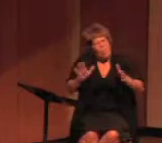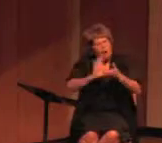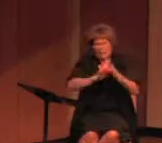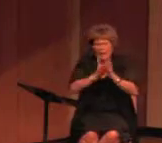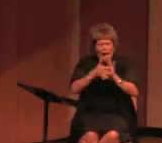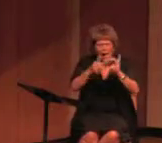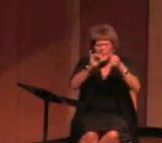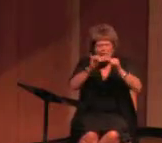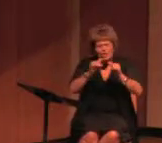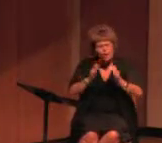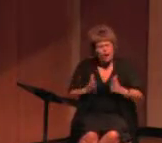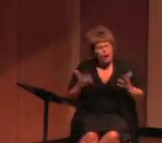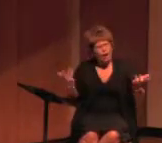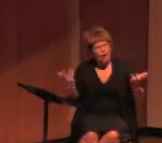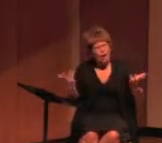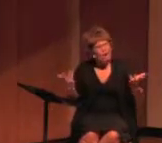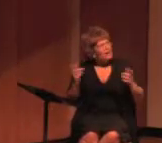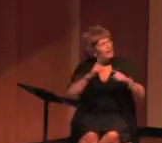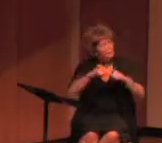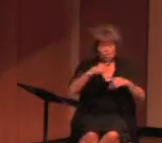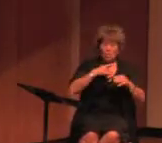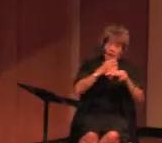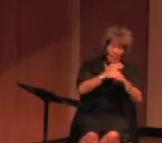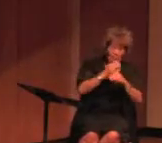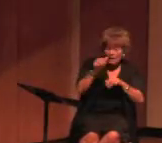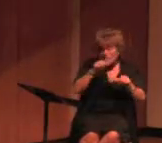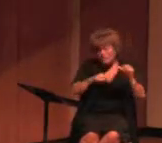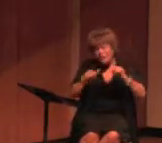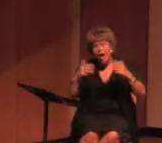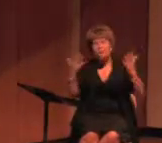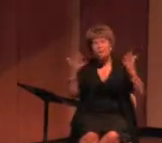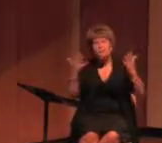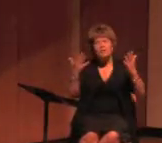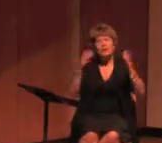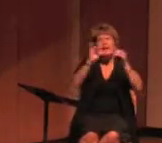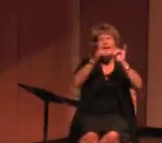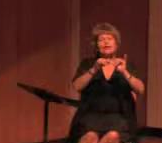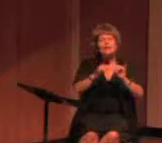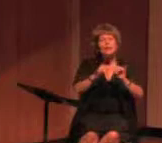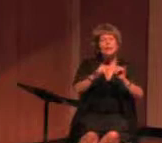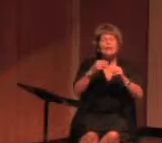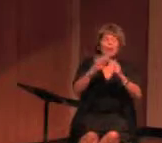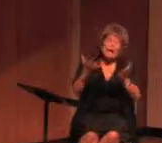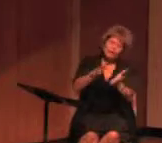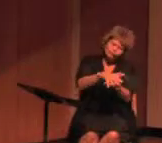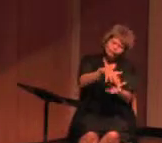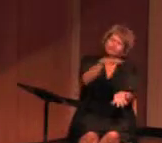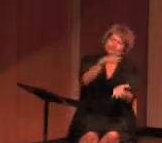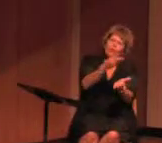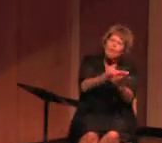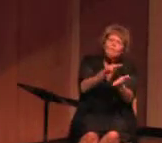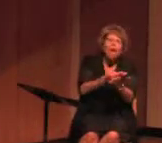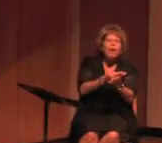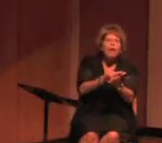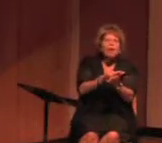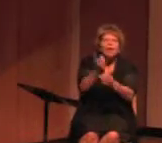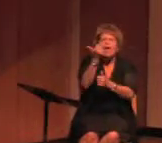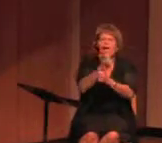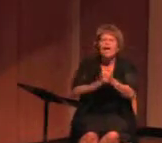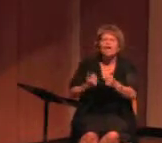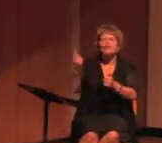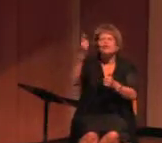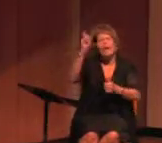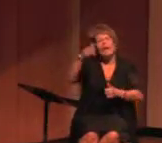an engineer. And he said, but you like math and science, and engineers make lots of money. Everyone